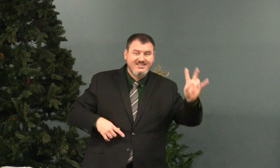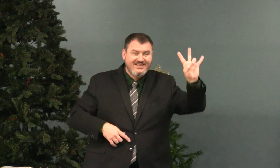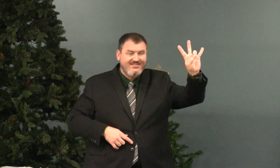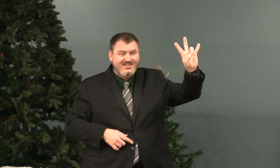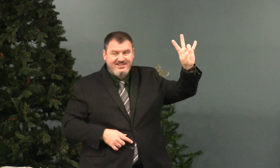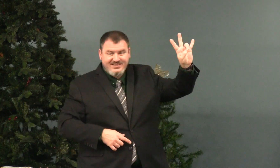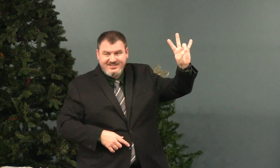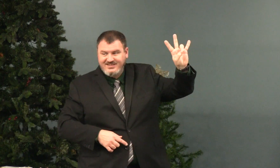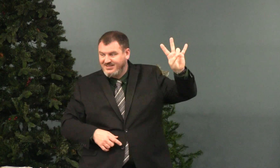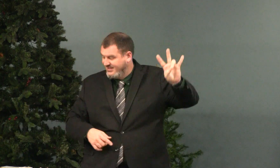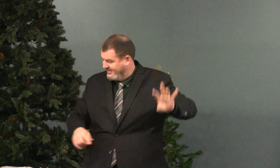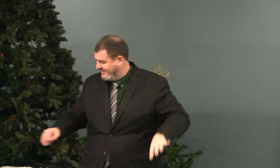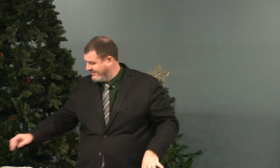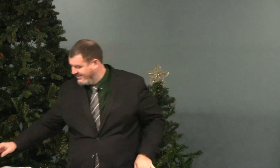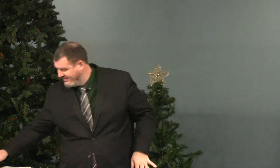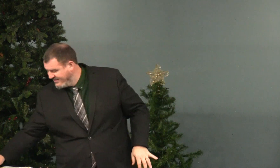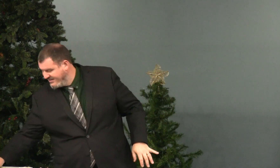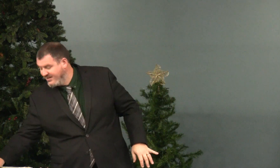So, so far, we've talked about seven.